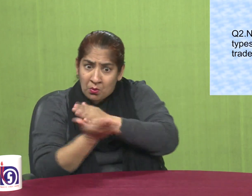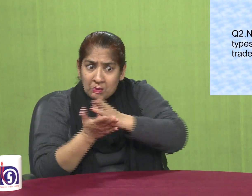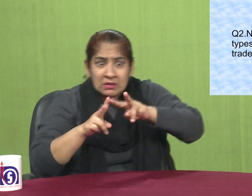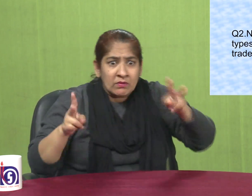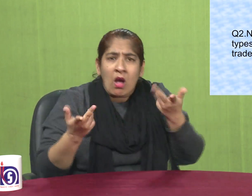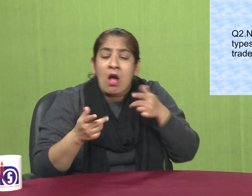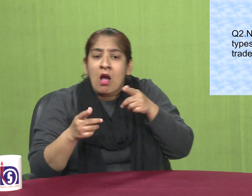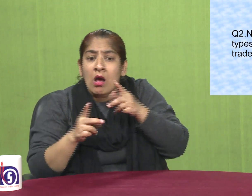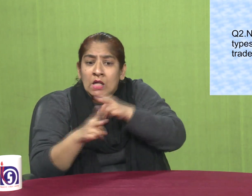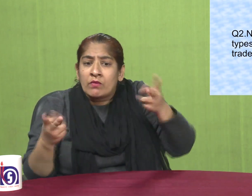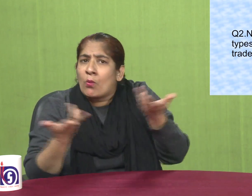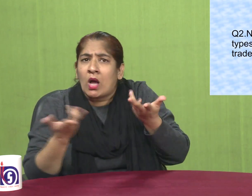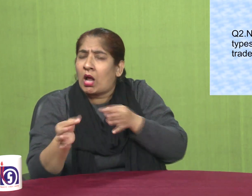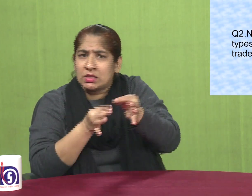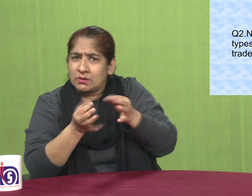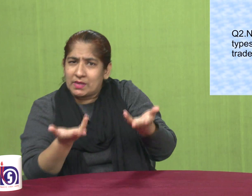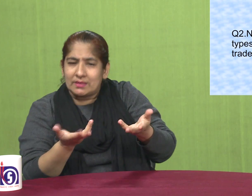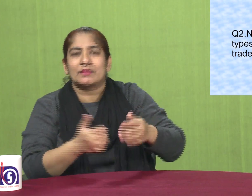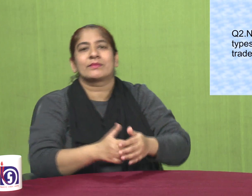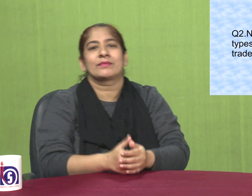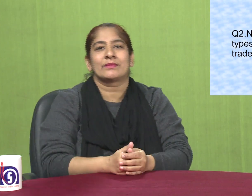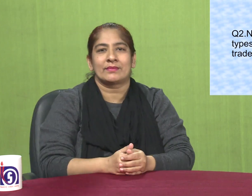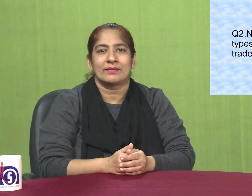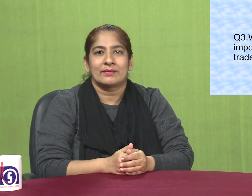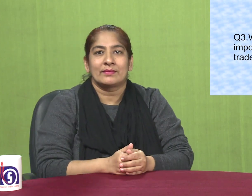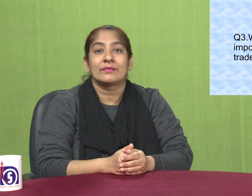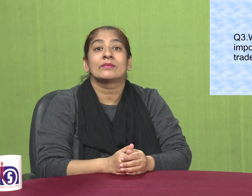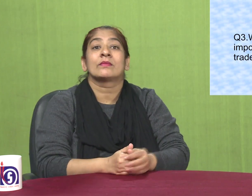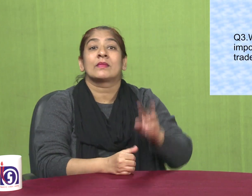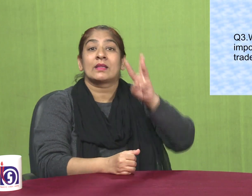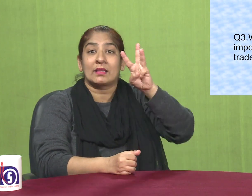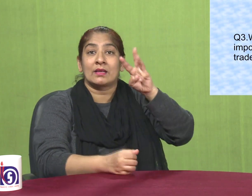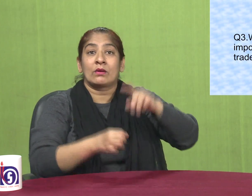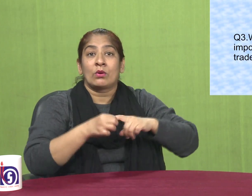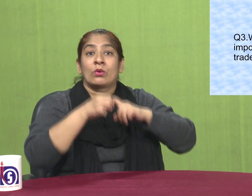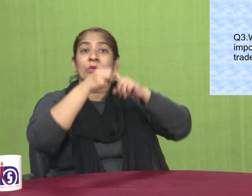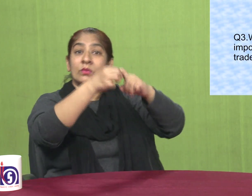question number 3